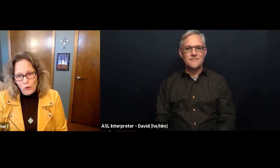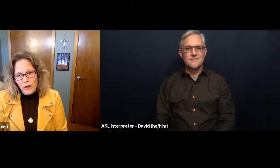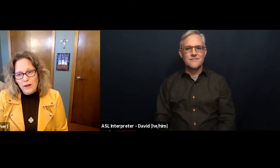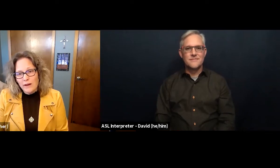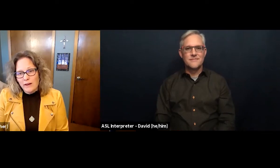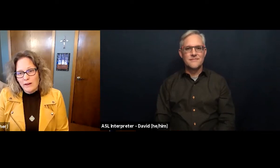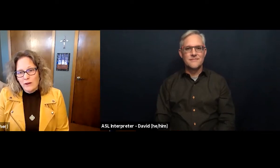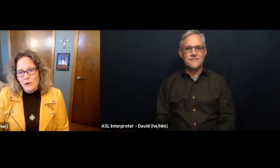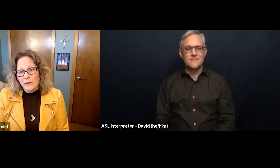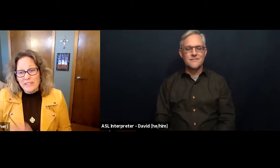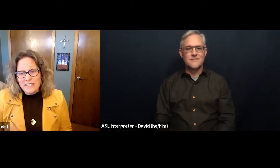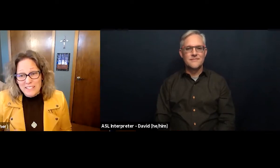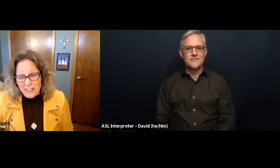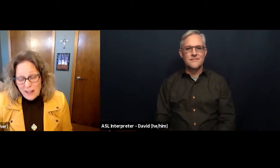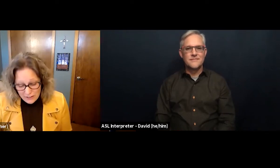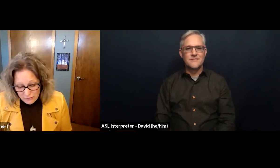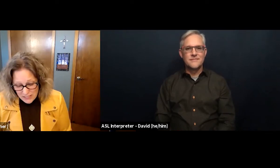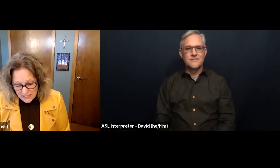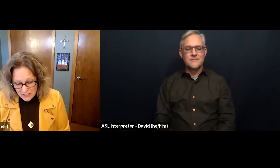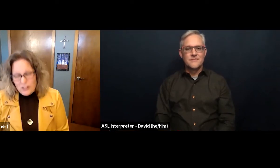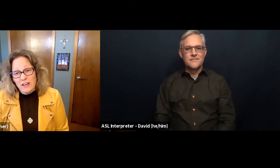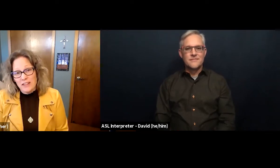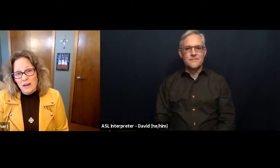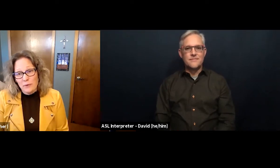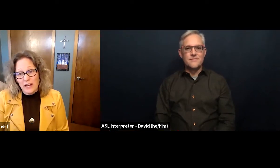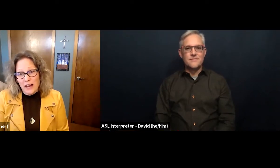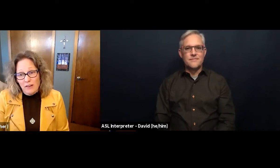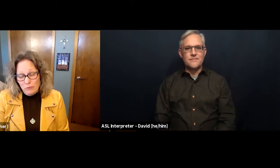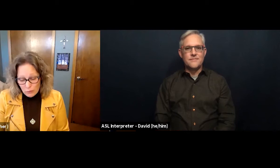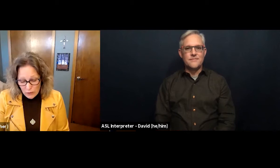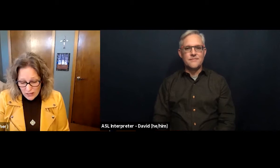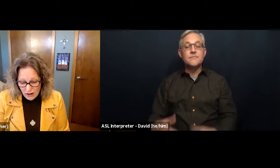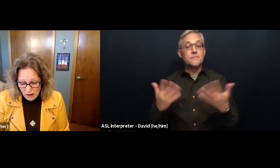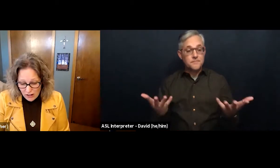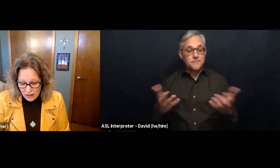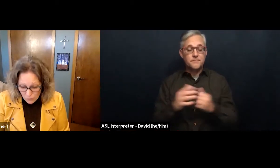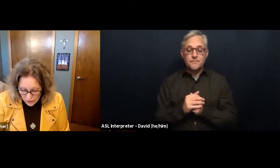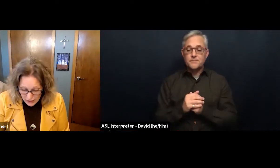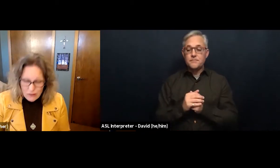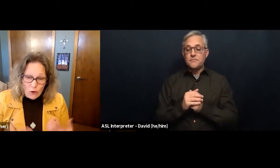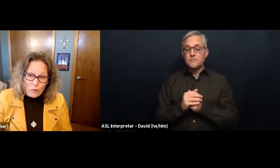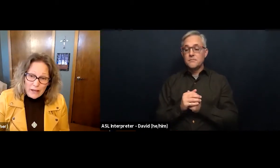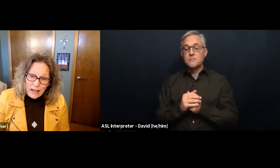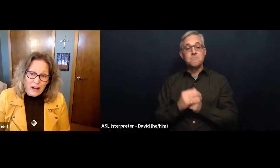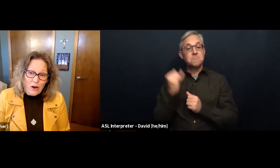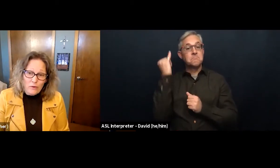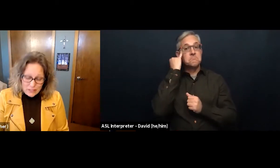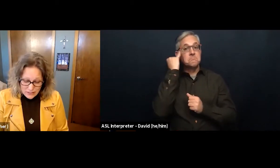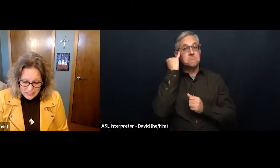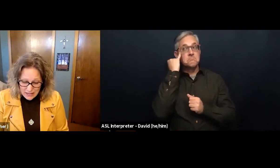So, when this is the kind of message that we have, when we are going out to say